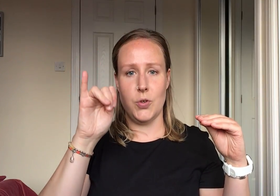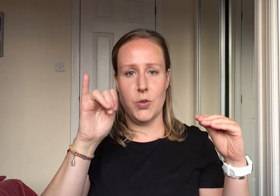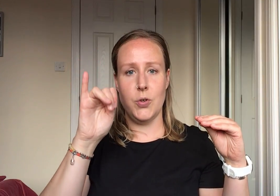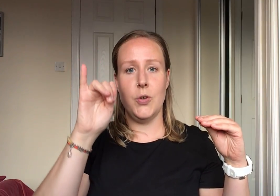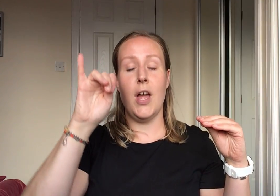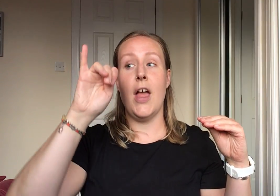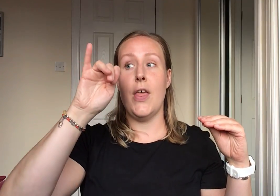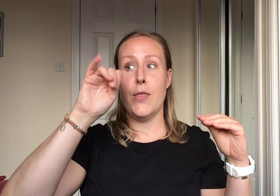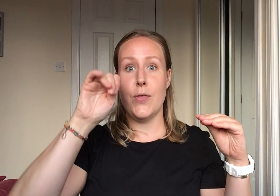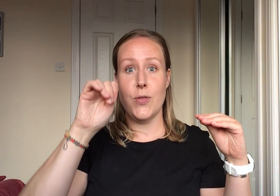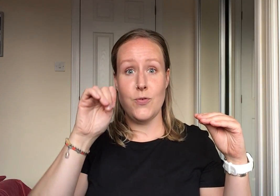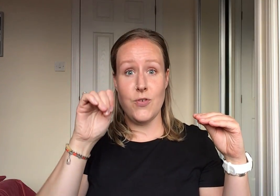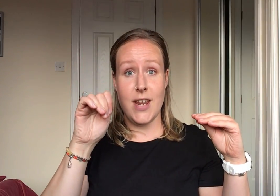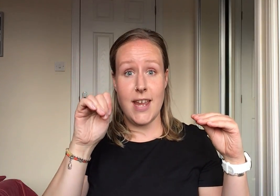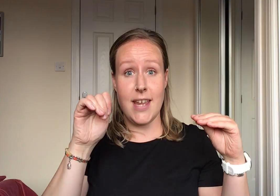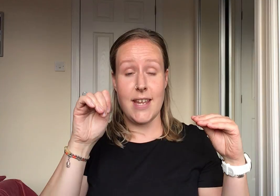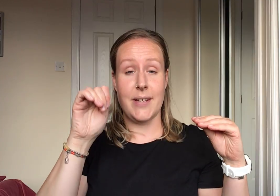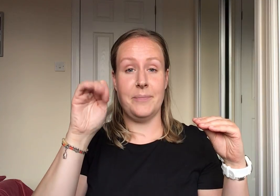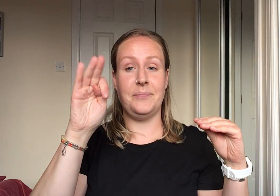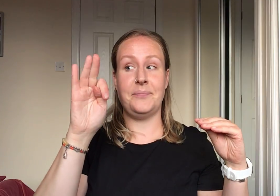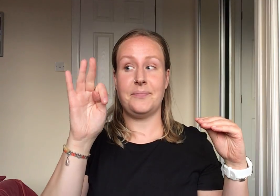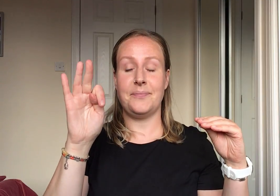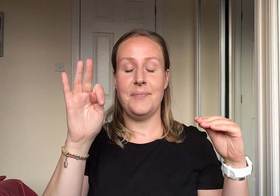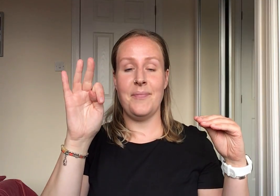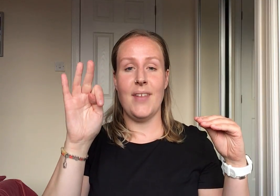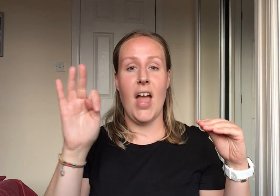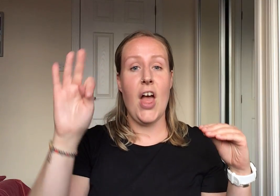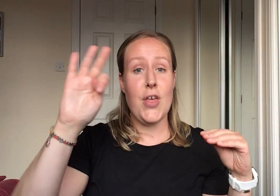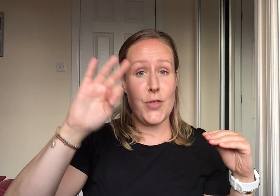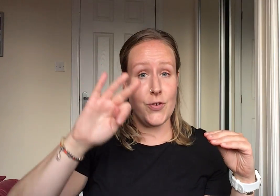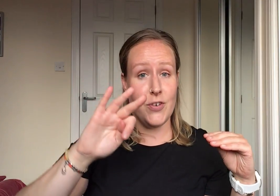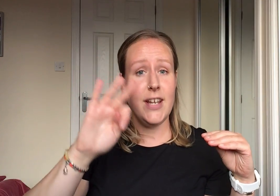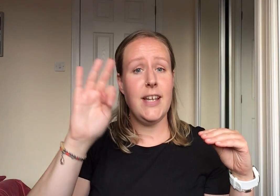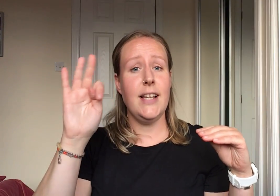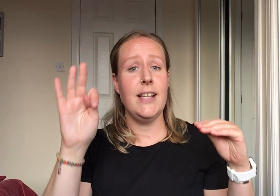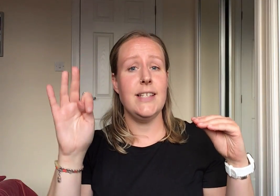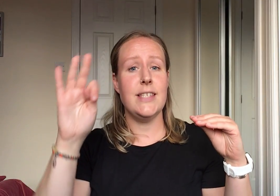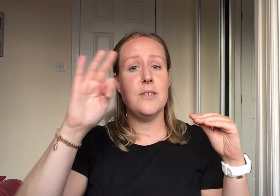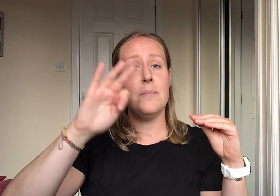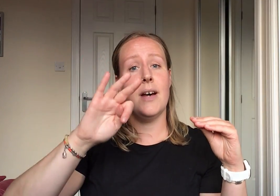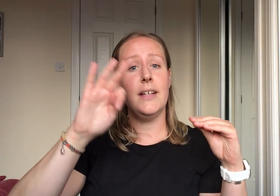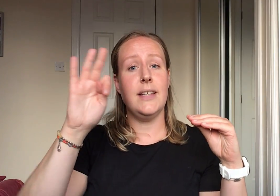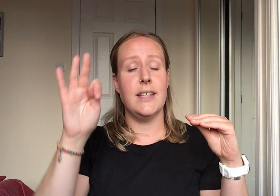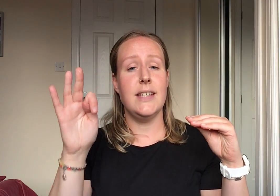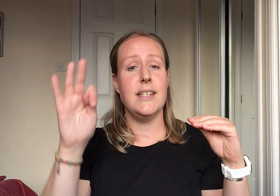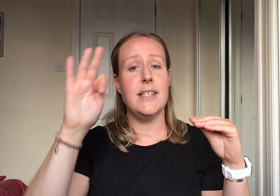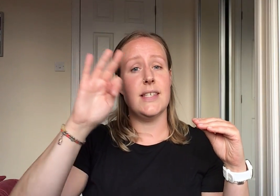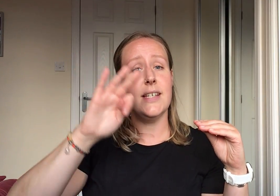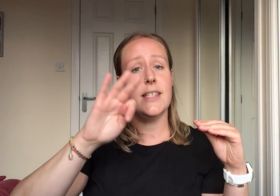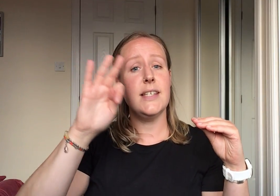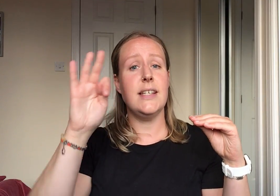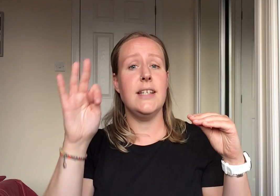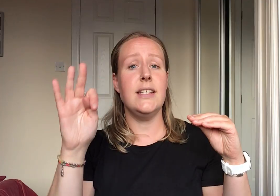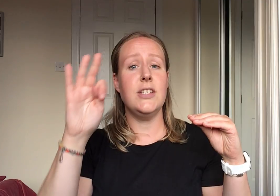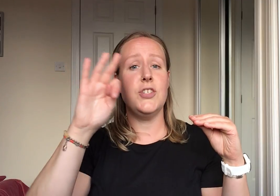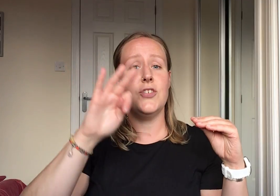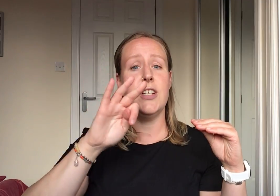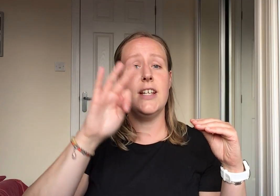three. Three little monkeys sitting in a tree.